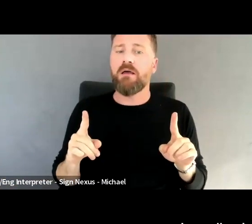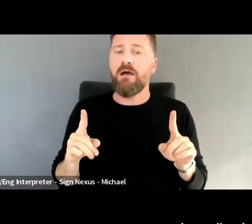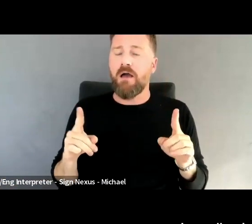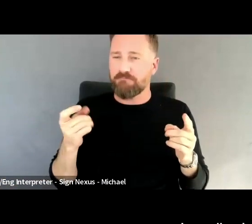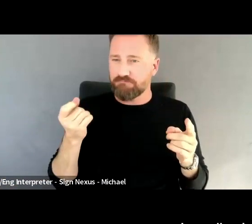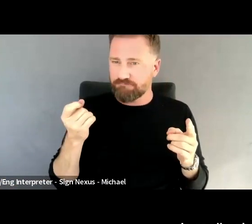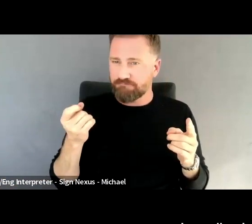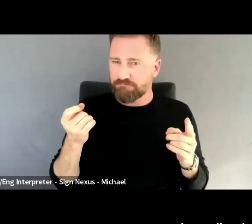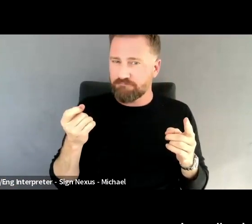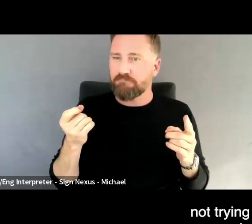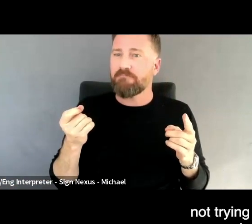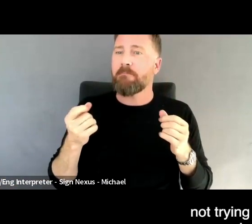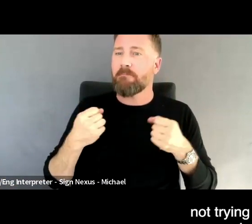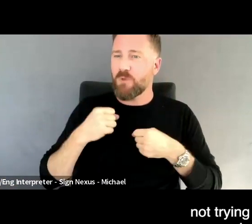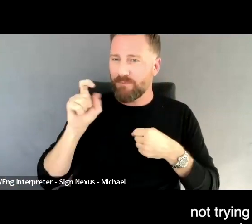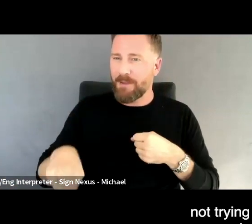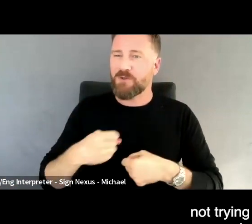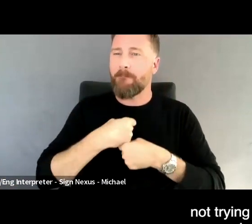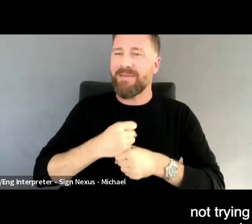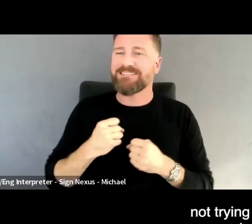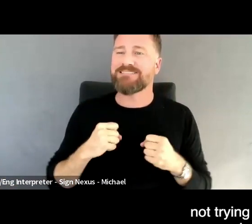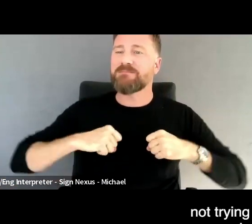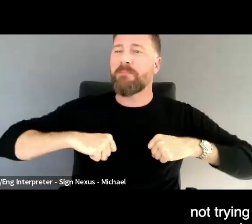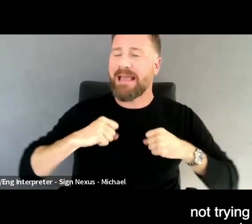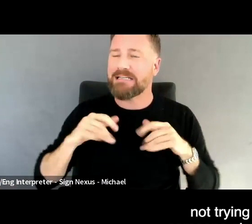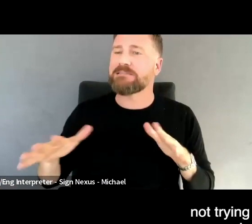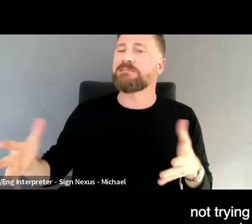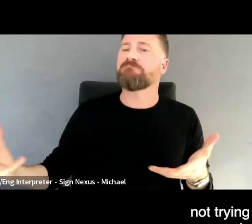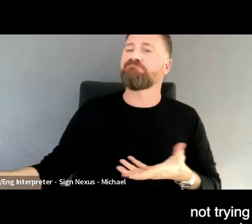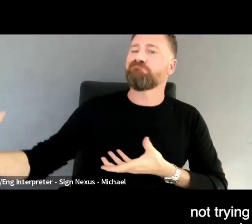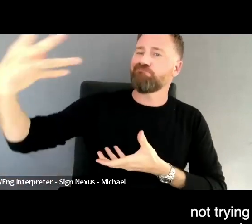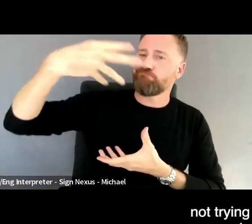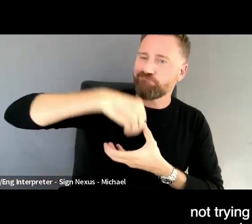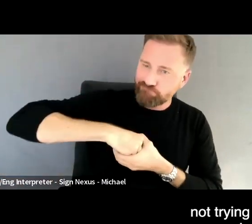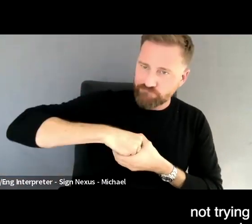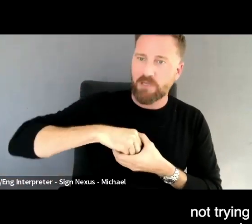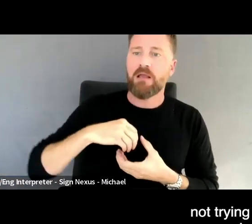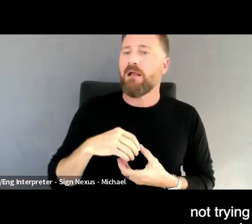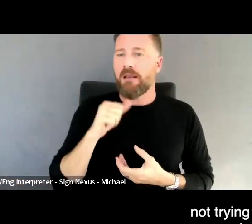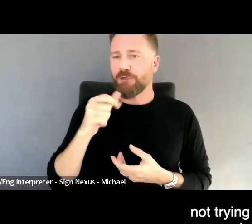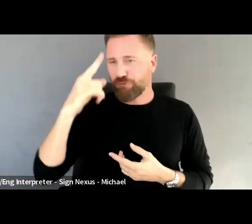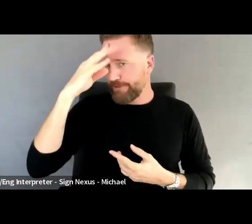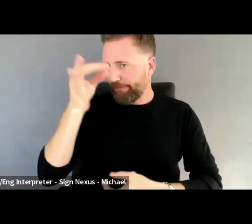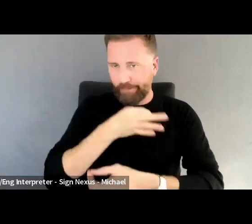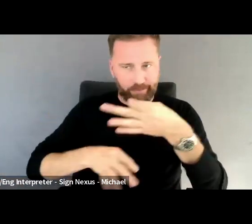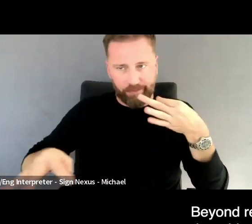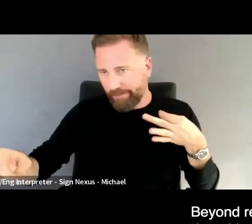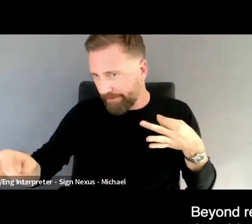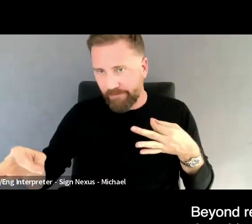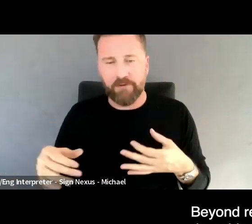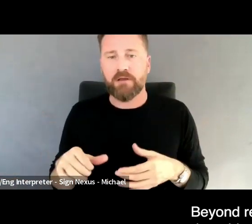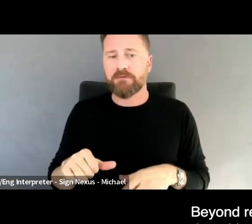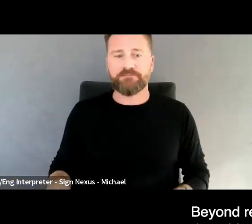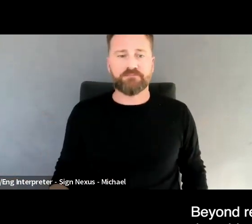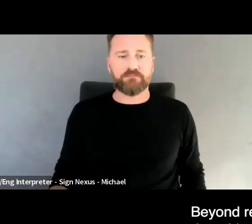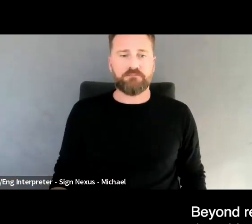is really about making space, not trying to understand in someone else's shoes or wheels. Beyond